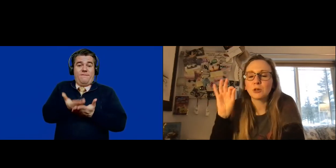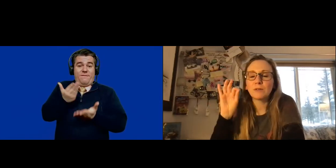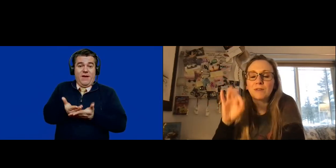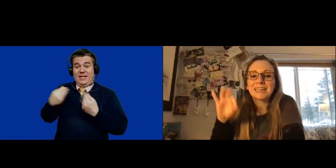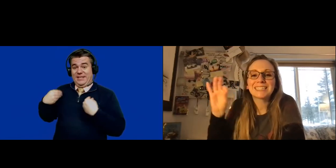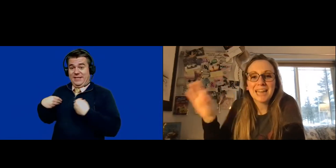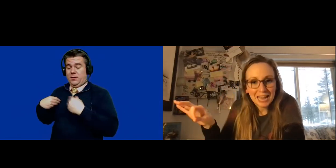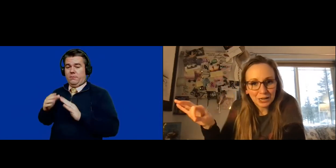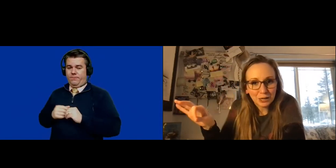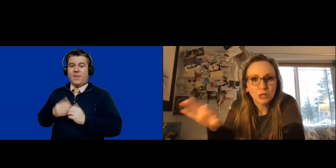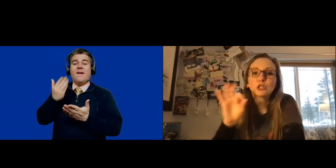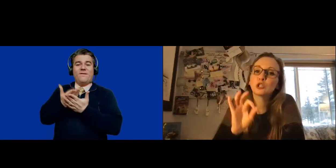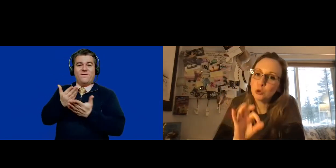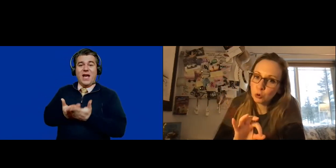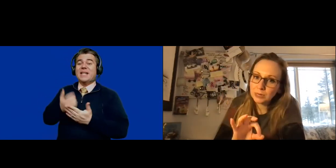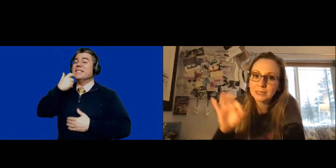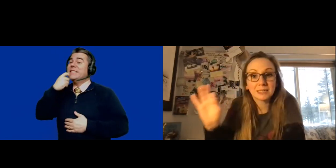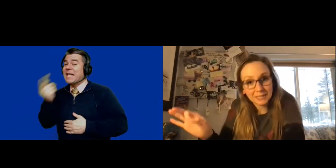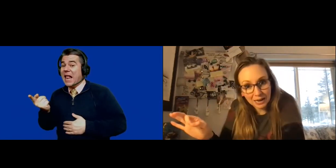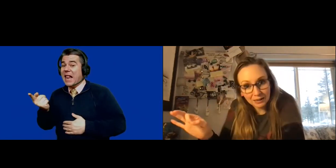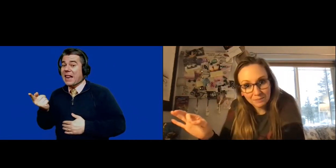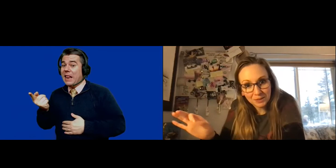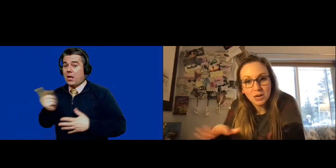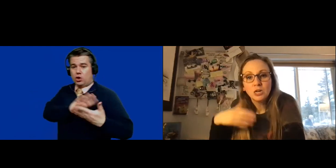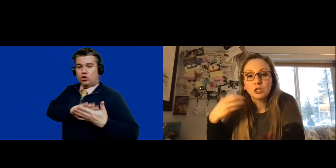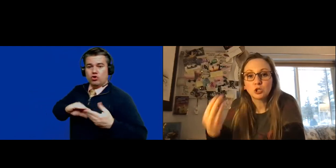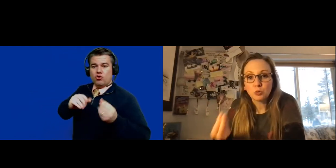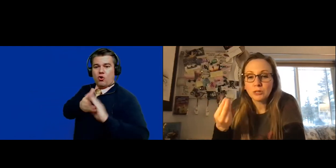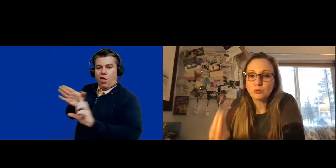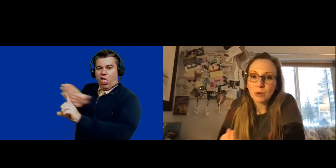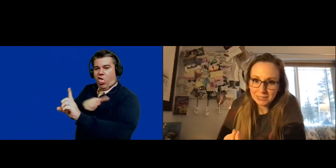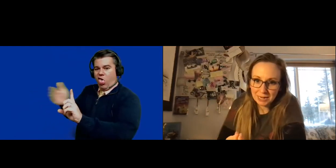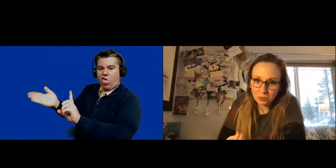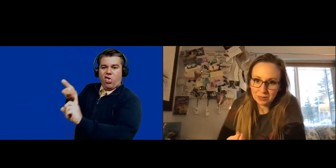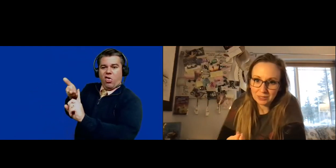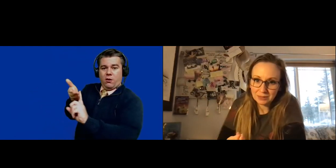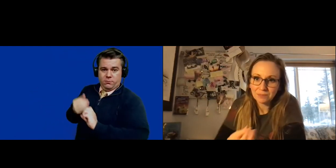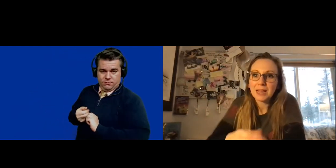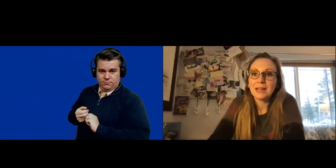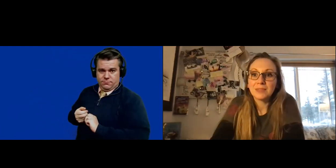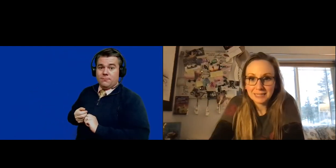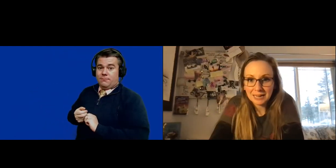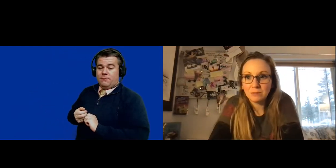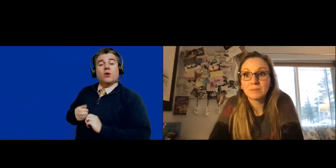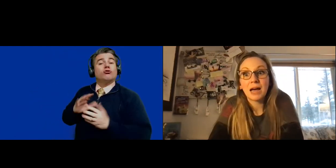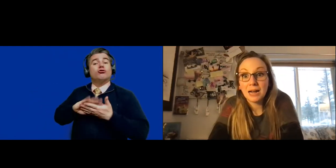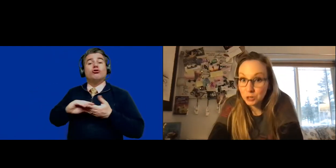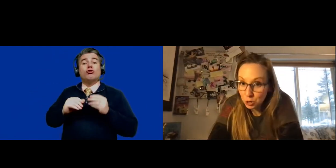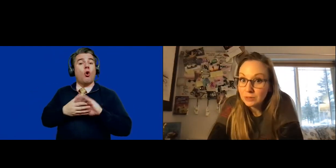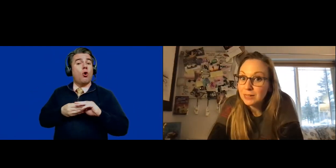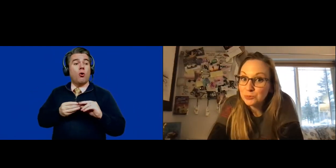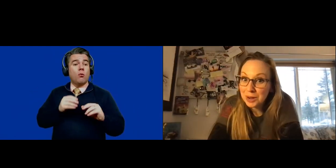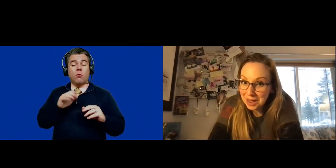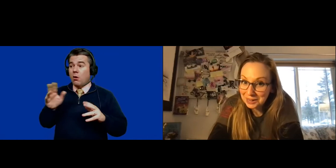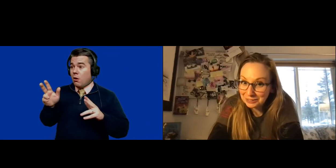I'm sorry, facts, tell stories, sell stories resonate with us and they sell. I